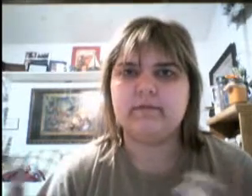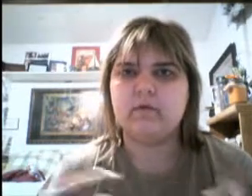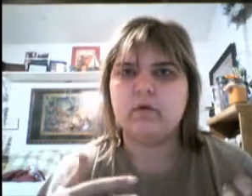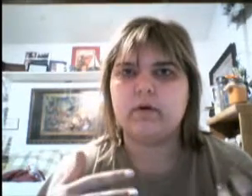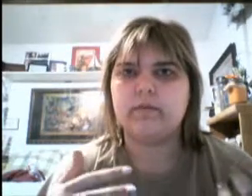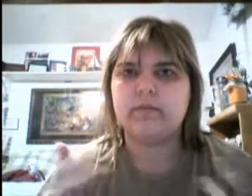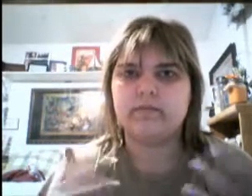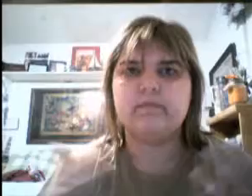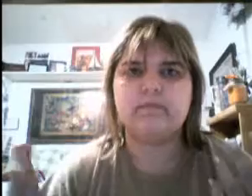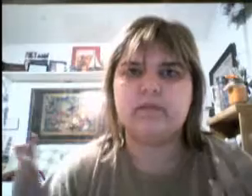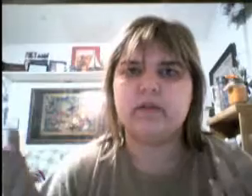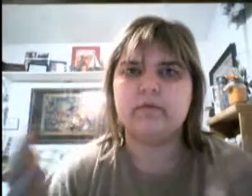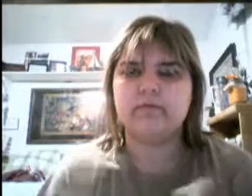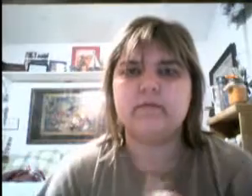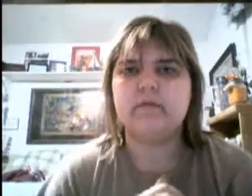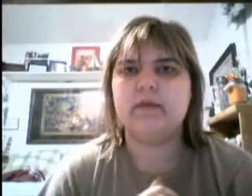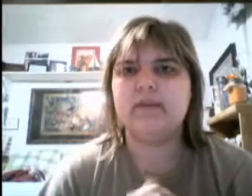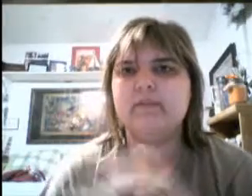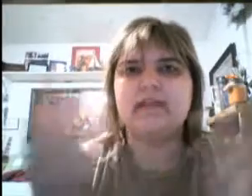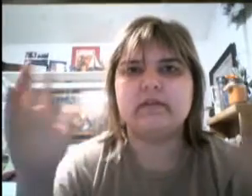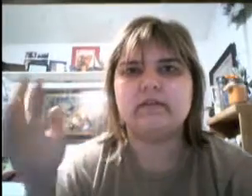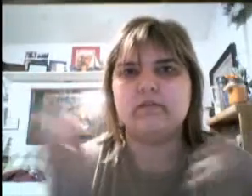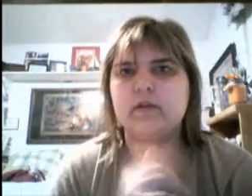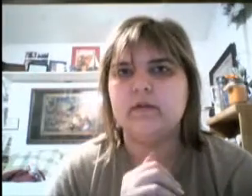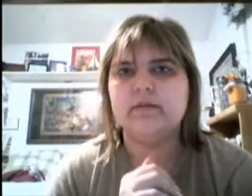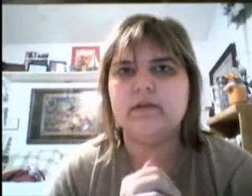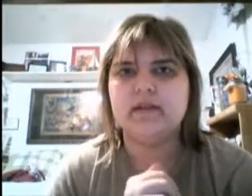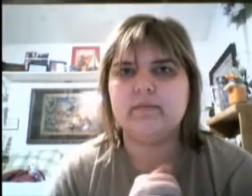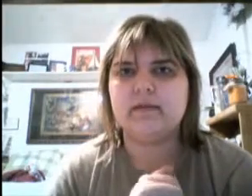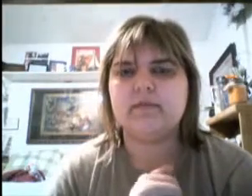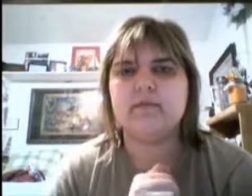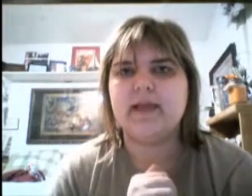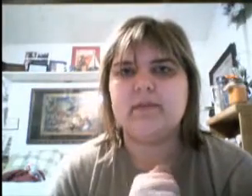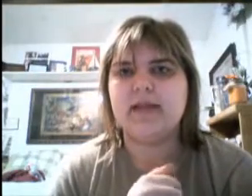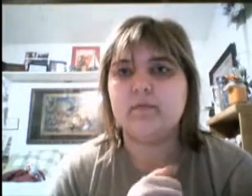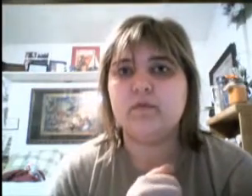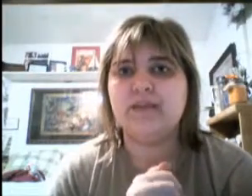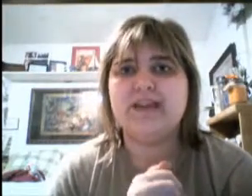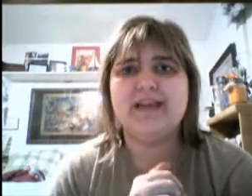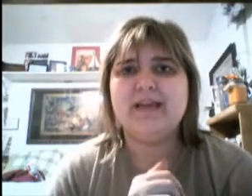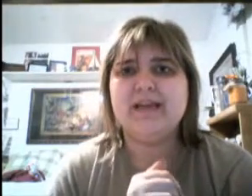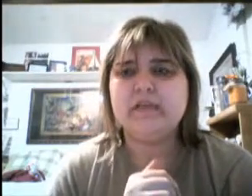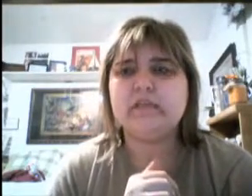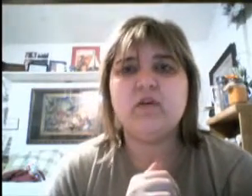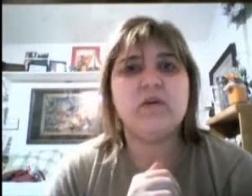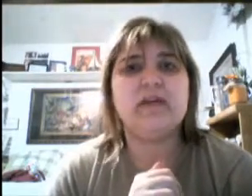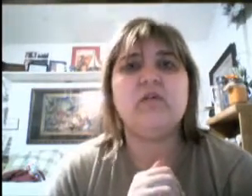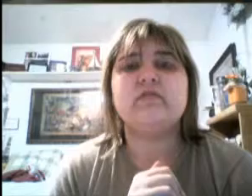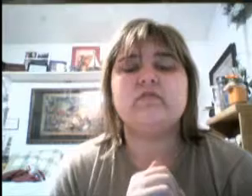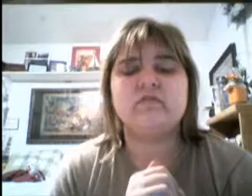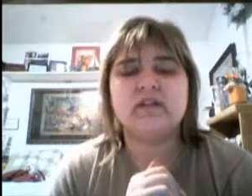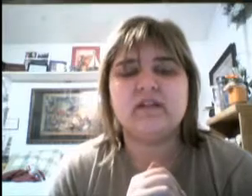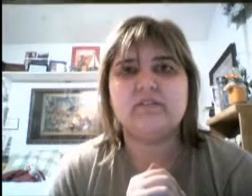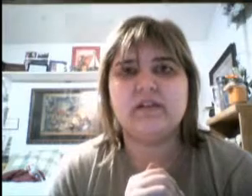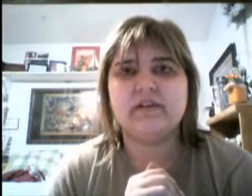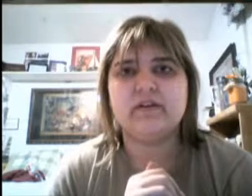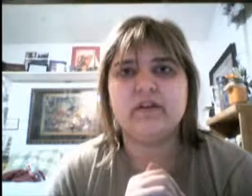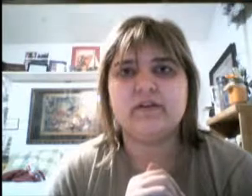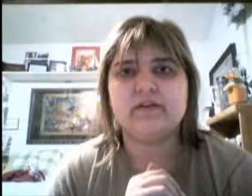for, you know, the big dance for the Beauty and the Beast from the animated movie. So it looked really, really good on her.